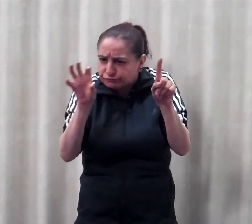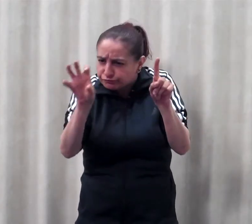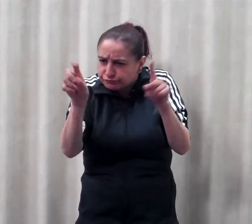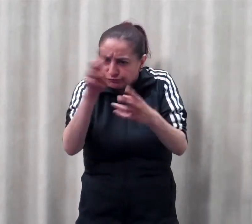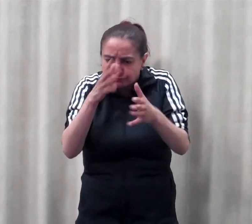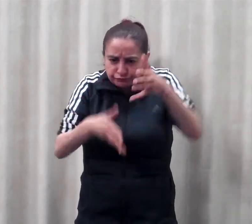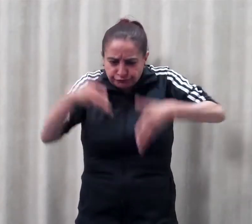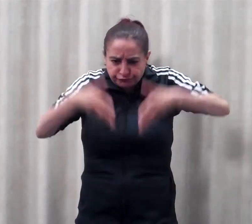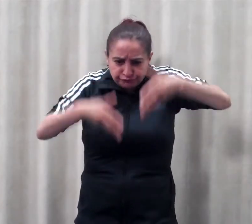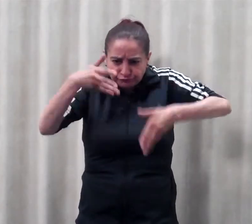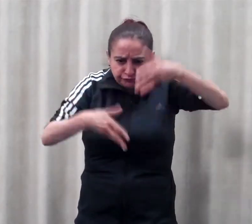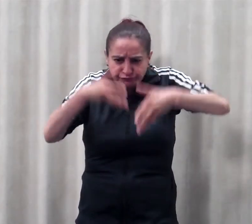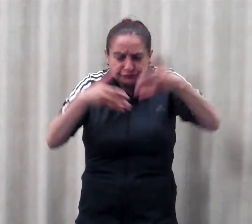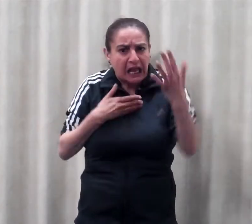who love little based on On